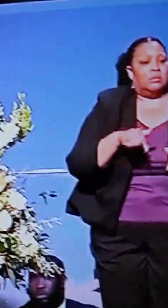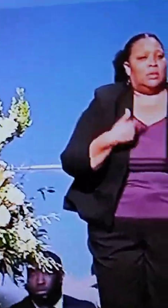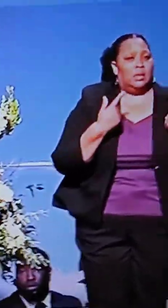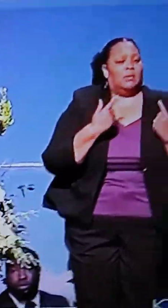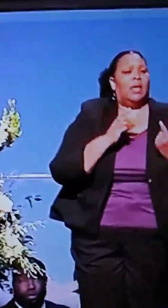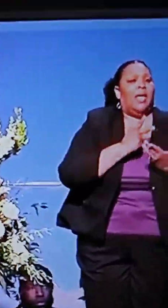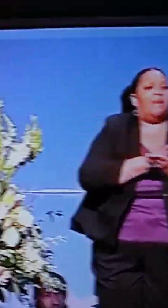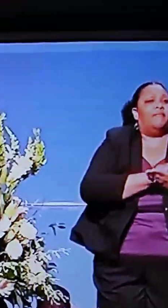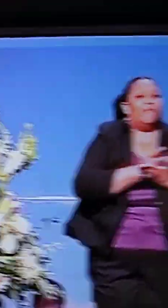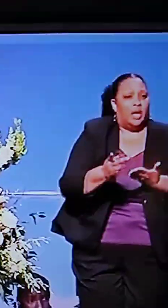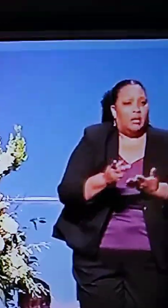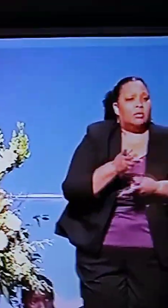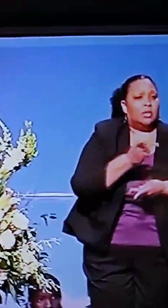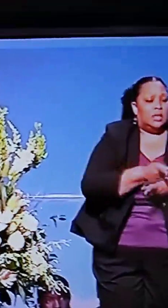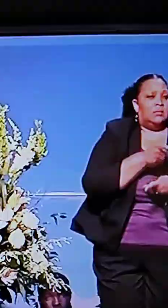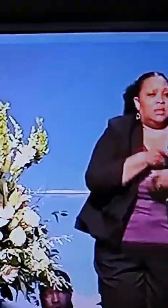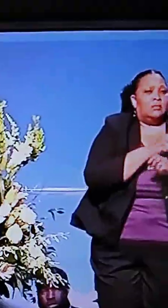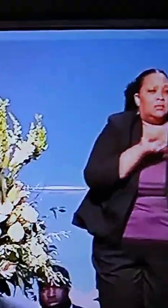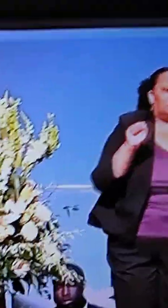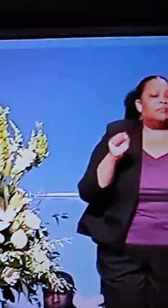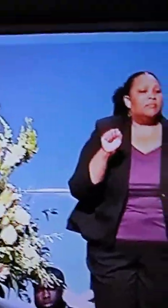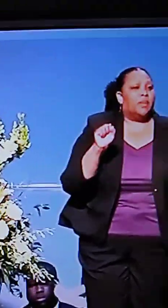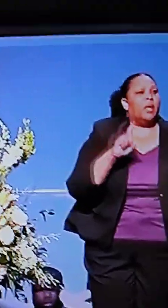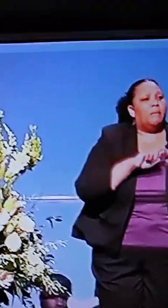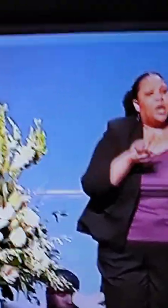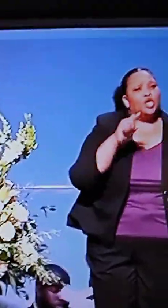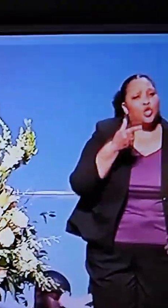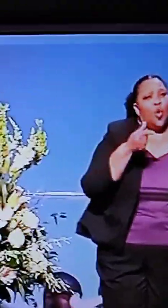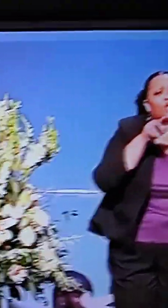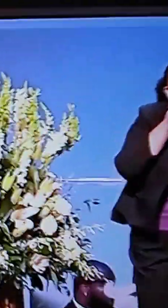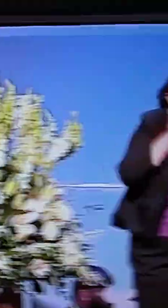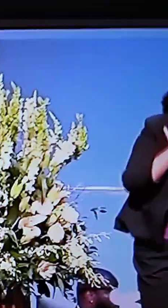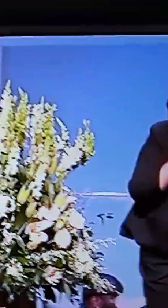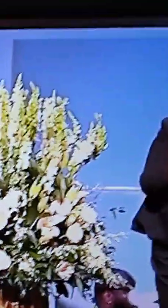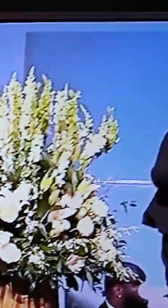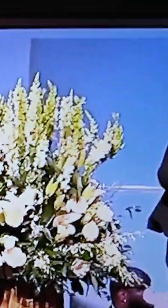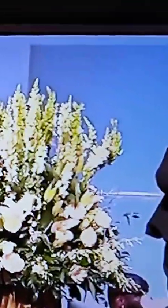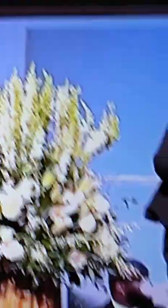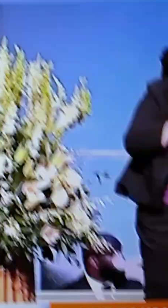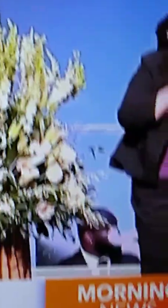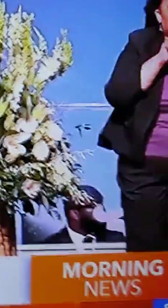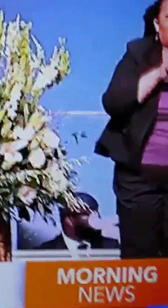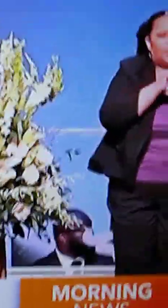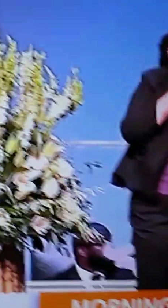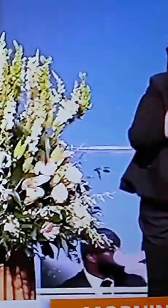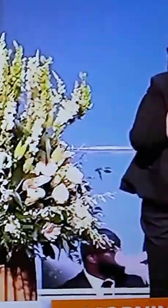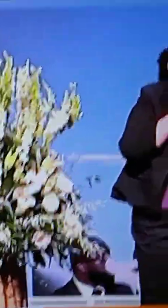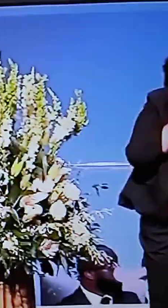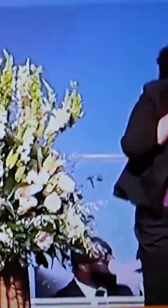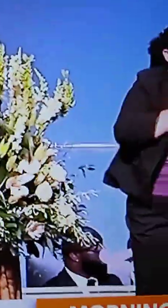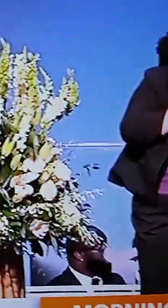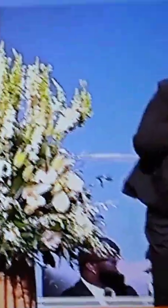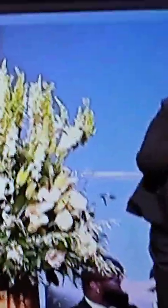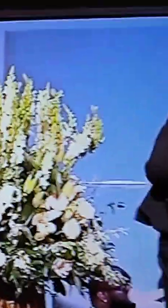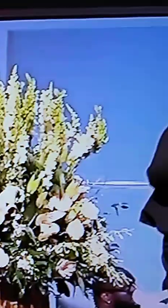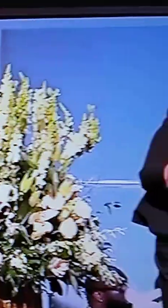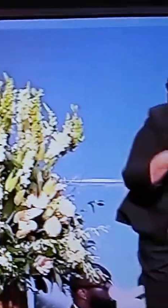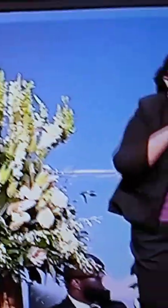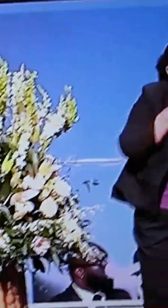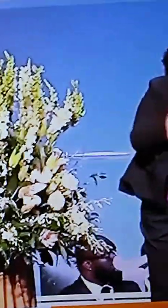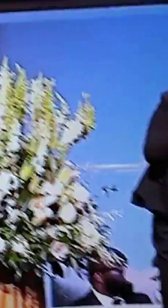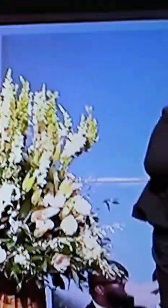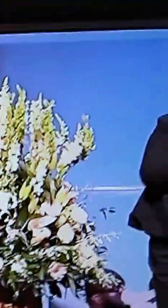aid. But George Floyd answered the question in depth. When it was asked in